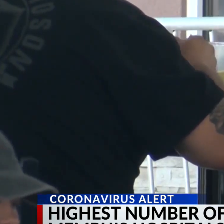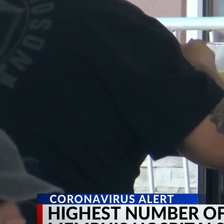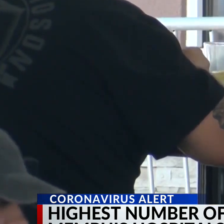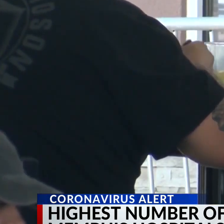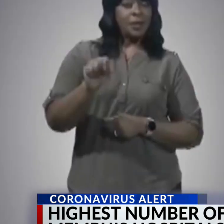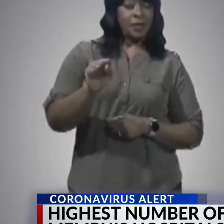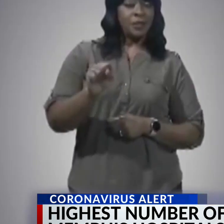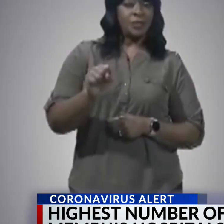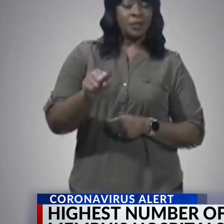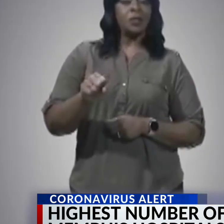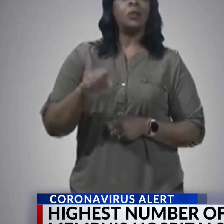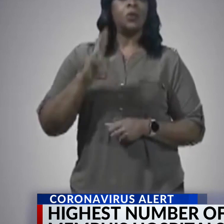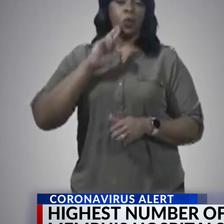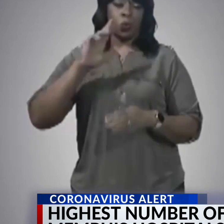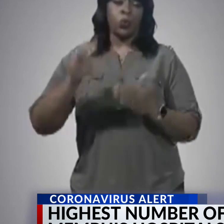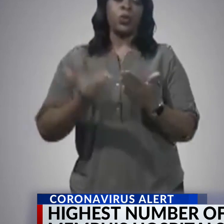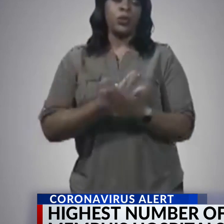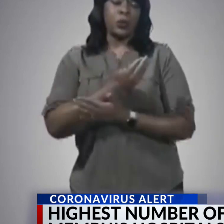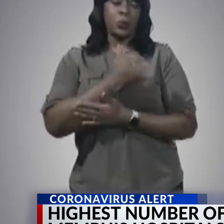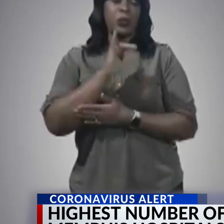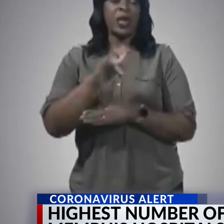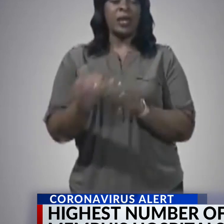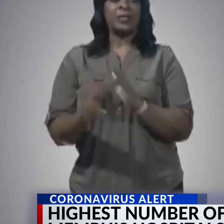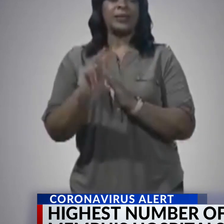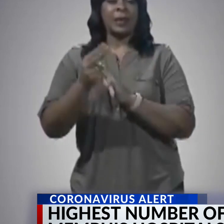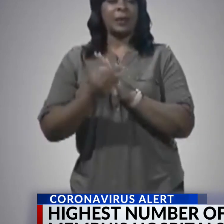Yes, it will be renewed. Uh,